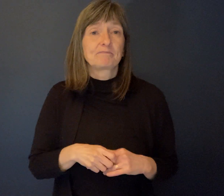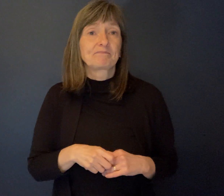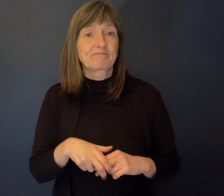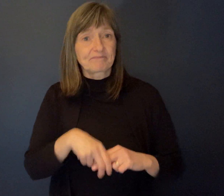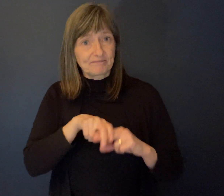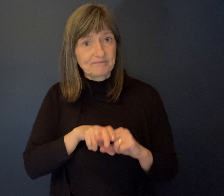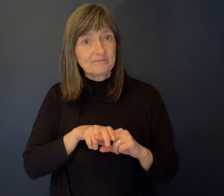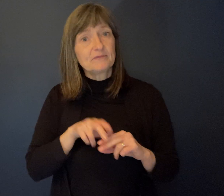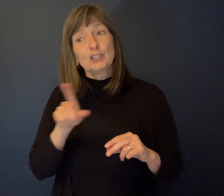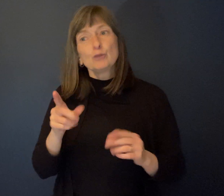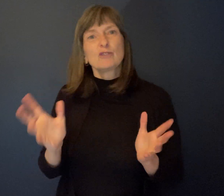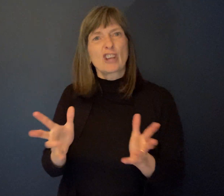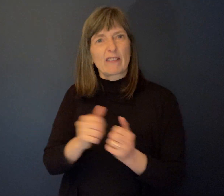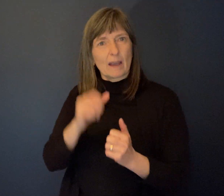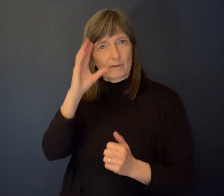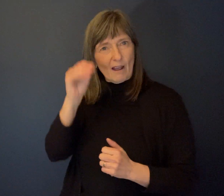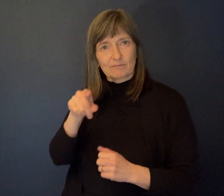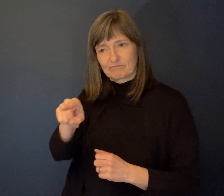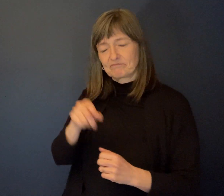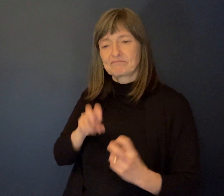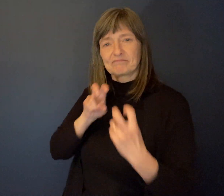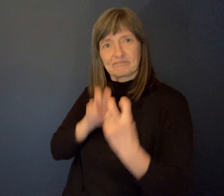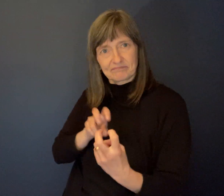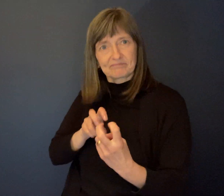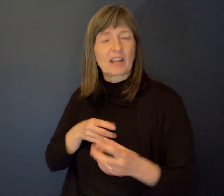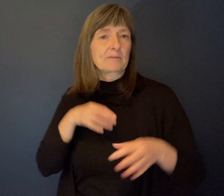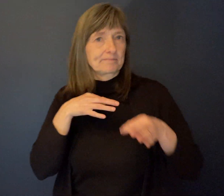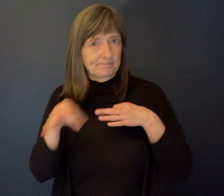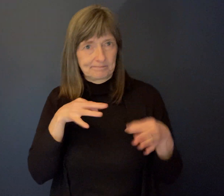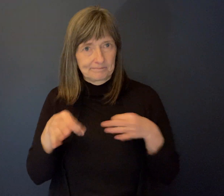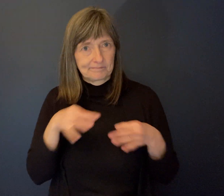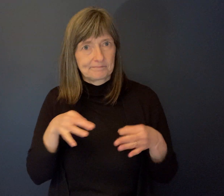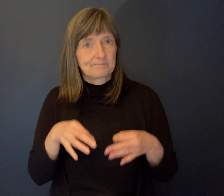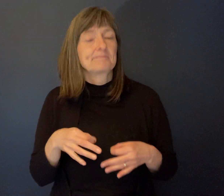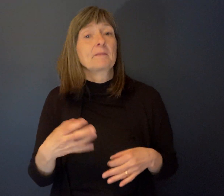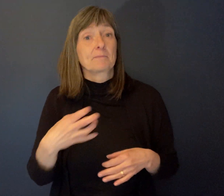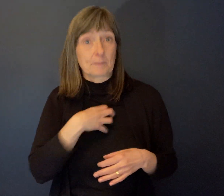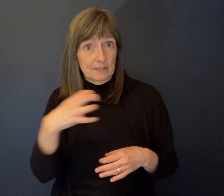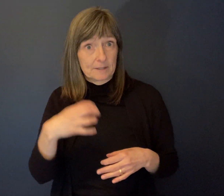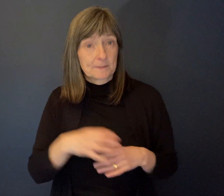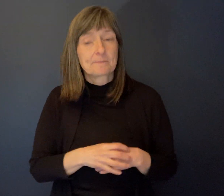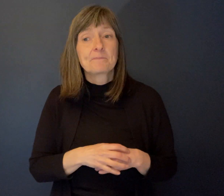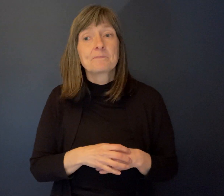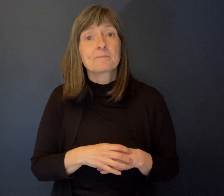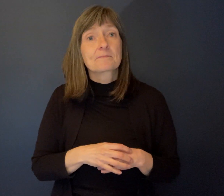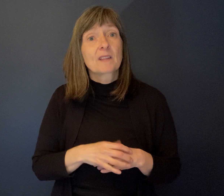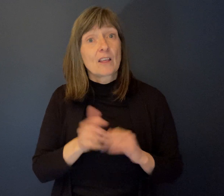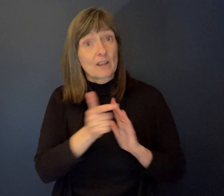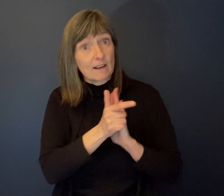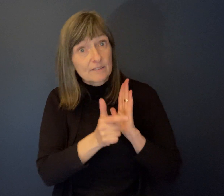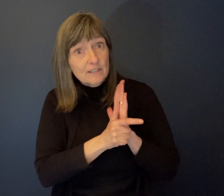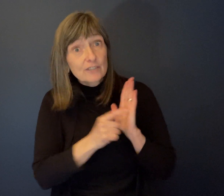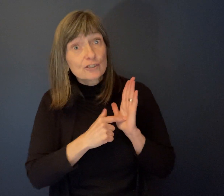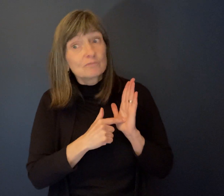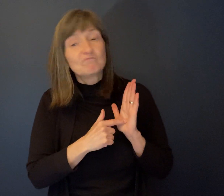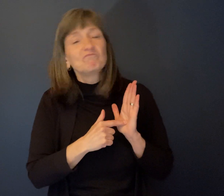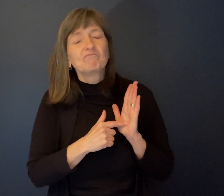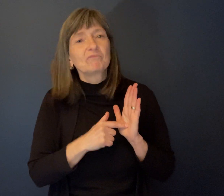with this fellow now. So I sat down and I explained what my problem was, that there was a piece of legislation that was not being enacted. And I thought